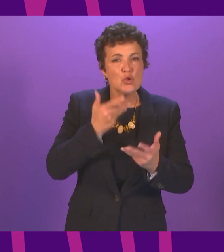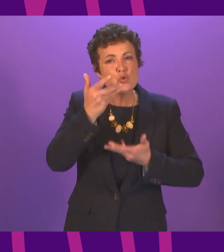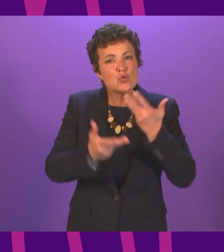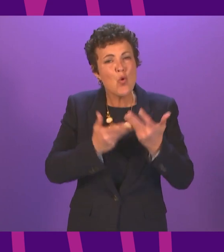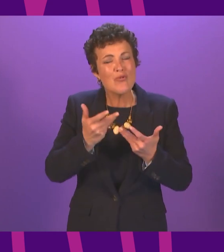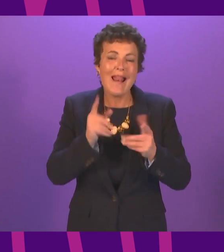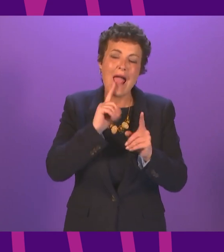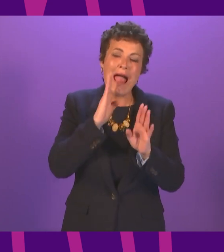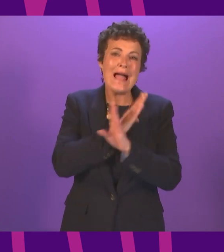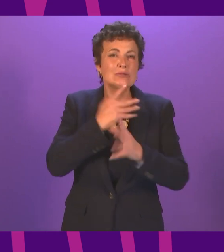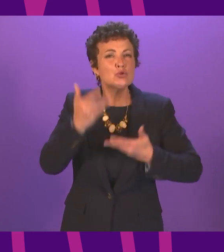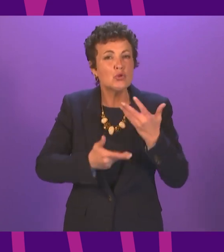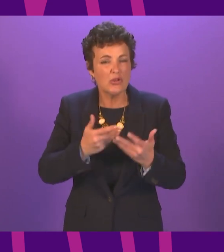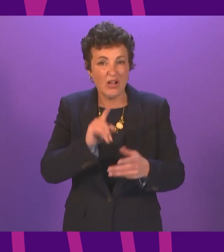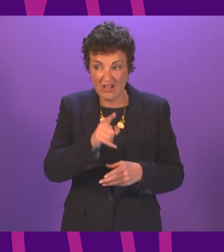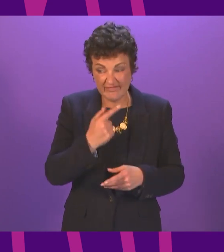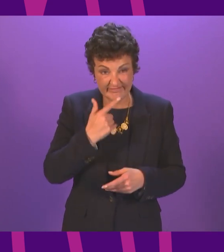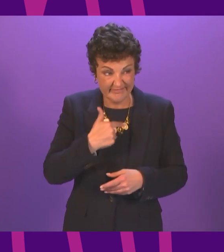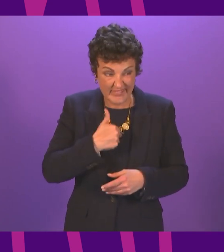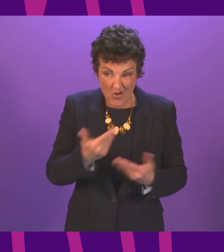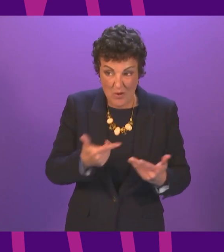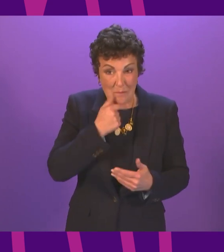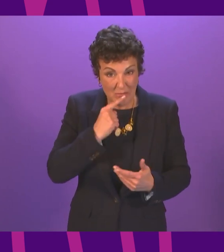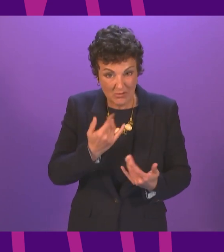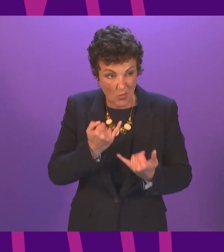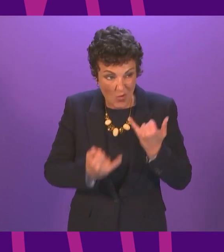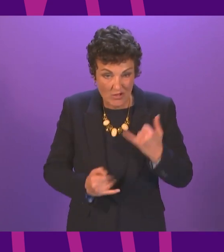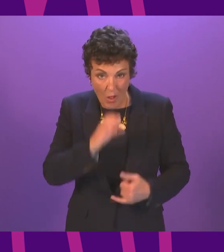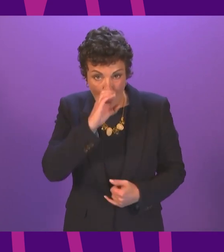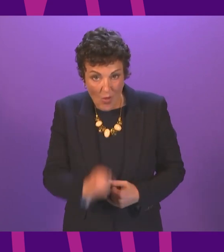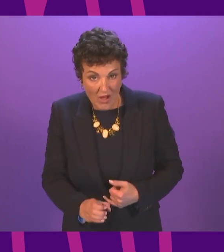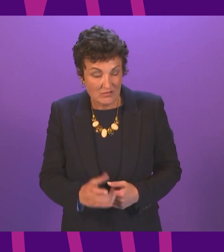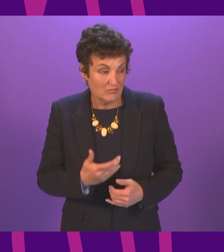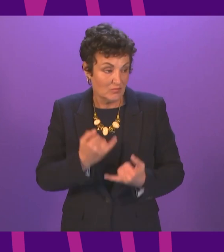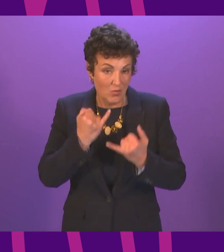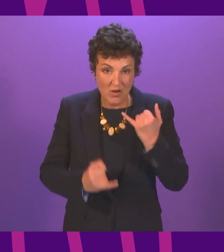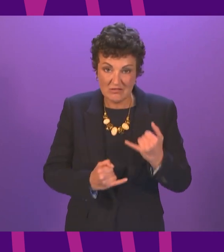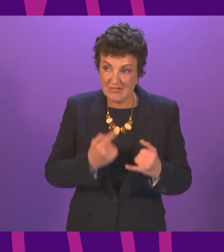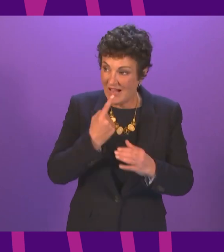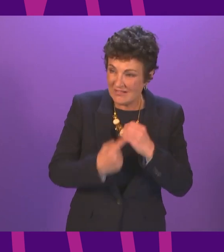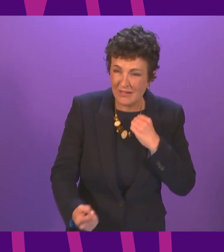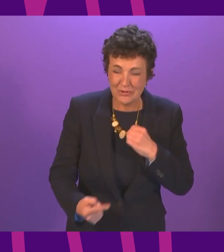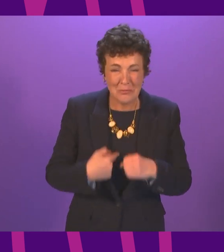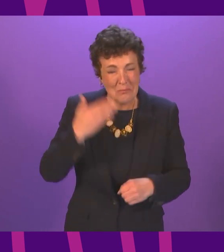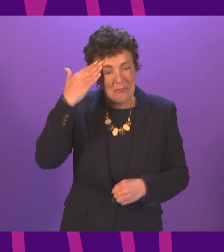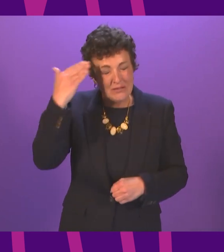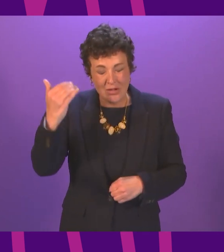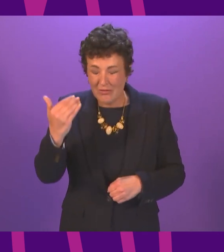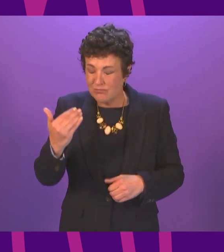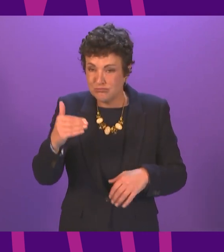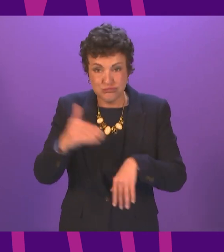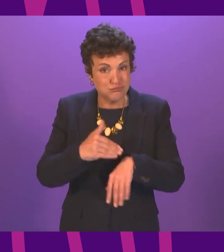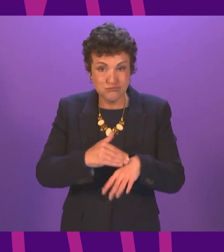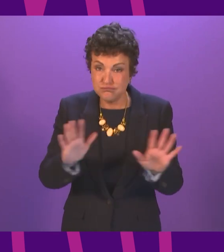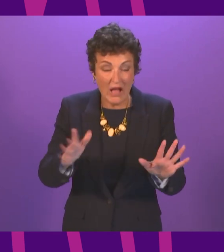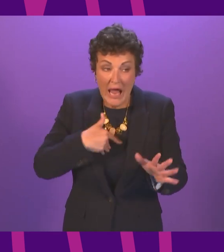restrictions, a growth in loneliness and isolation, a huge negative impact on mental health, the effects of which we are probably not